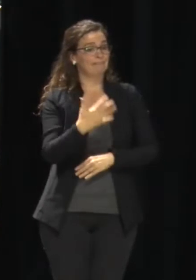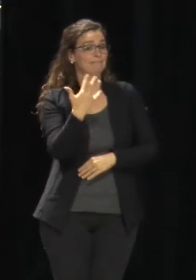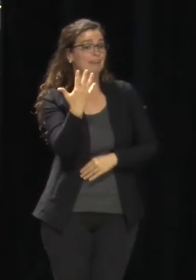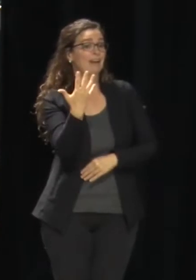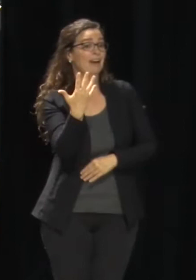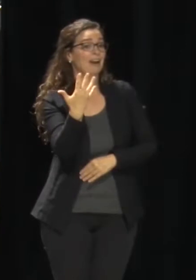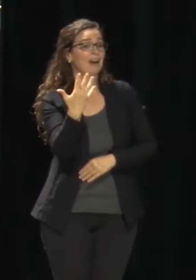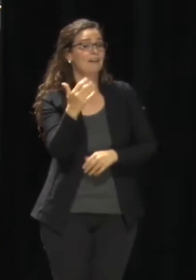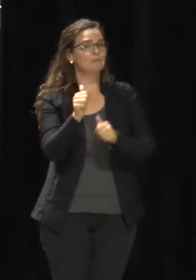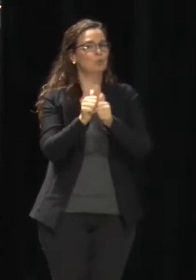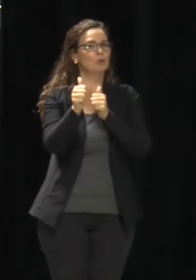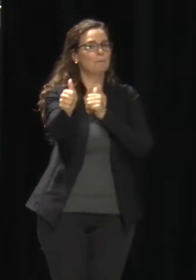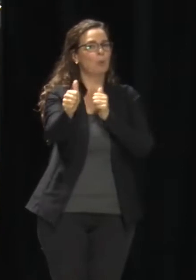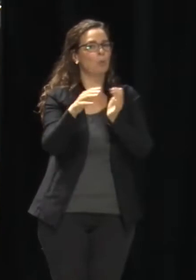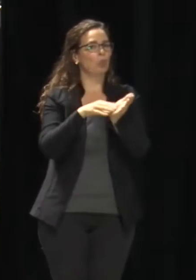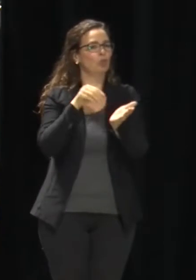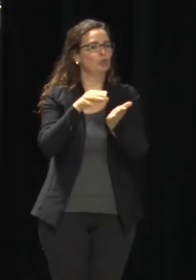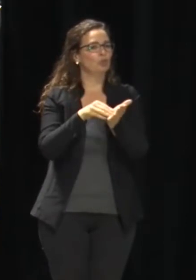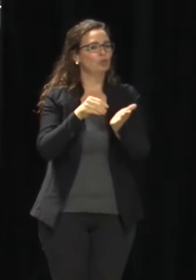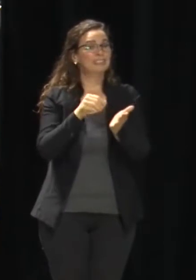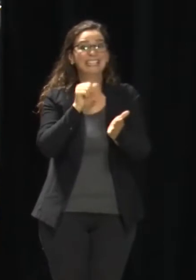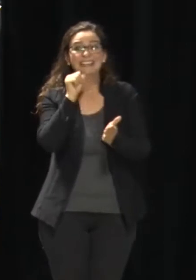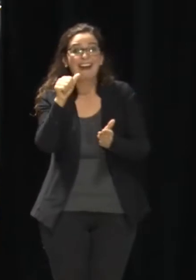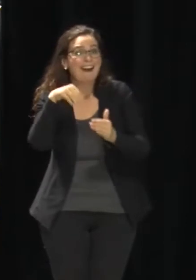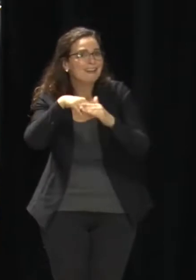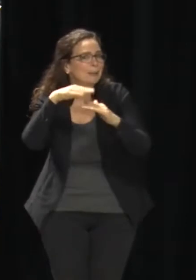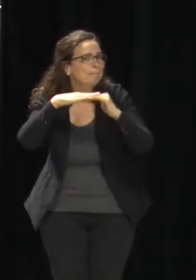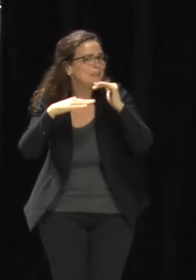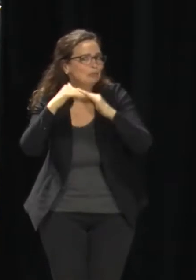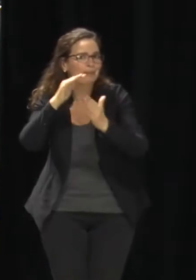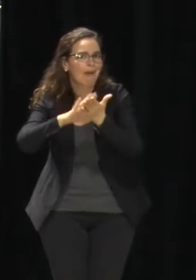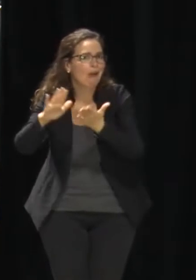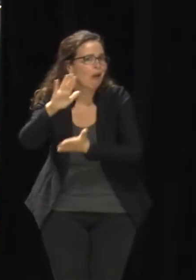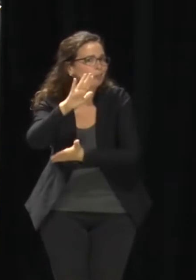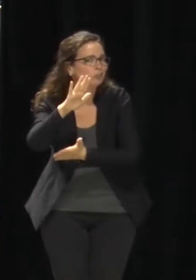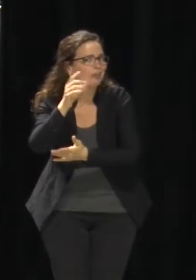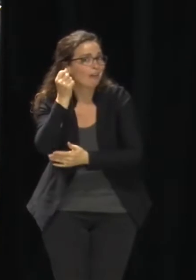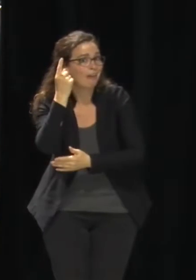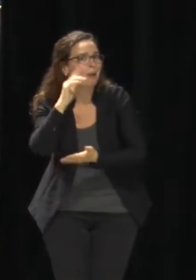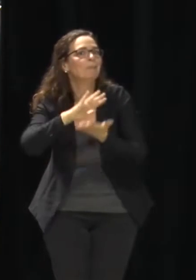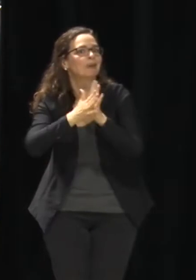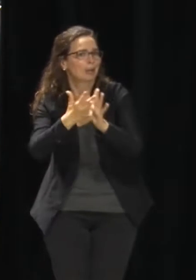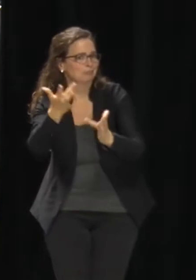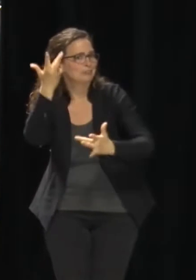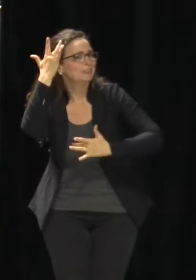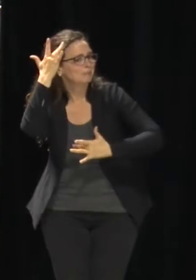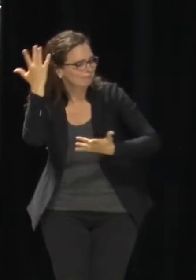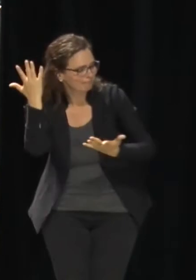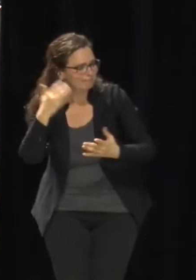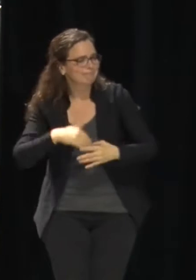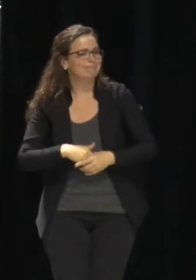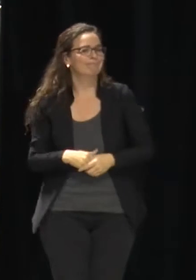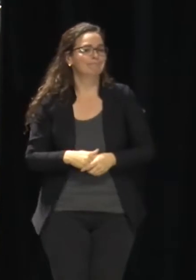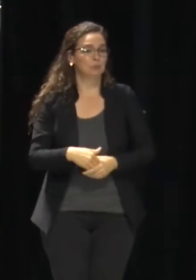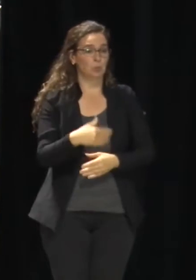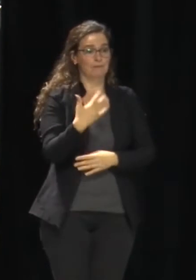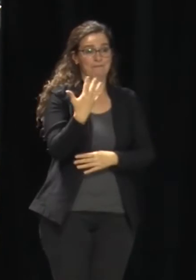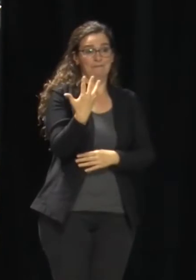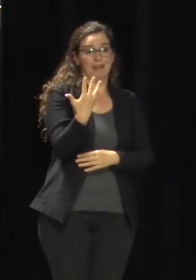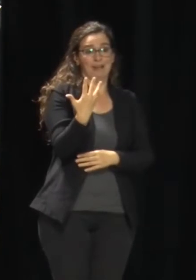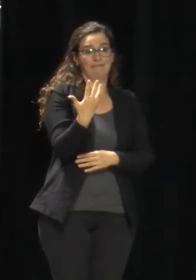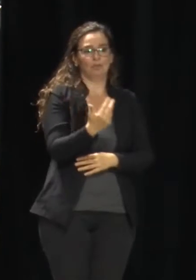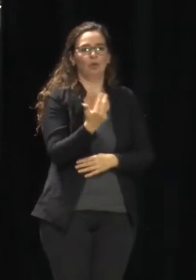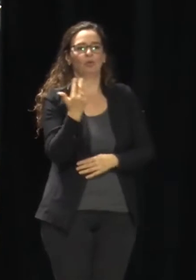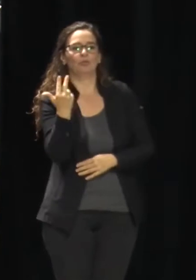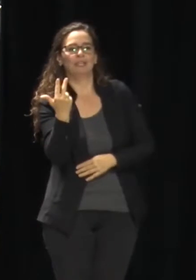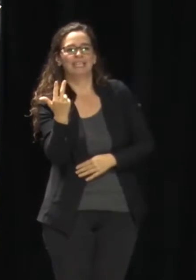so they are not in buildings. And out of the five, three of them are from the same household. So essentially you have